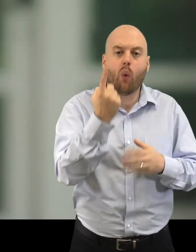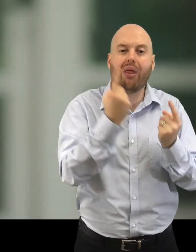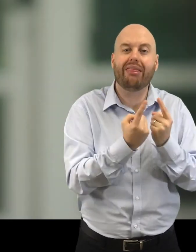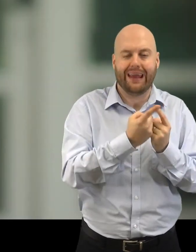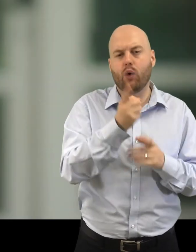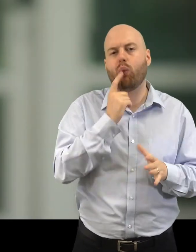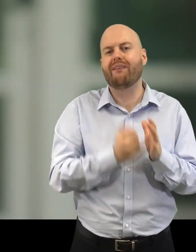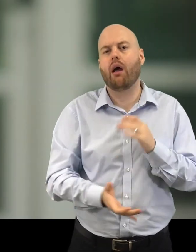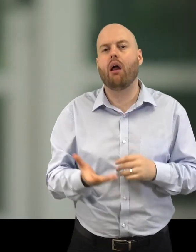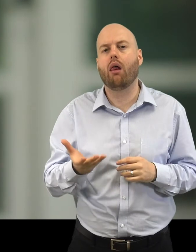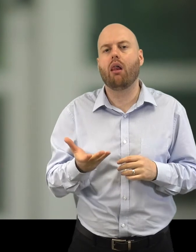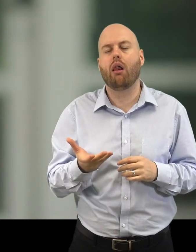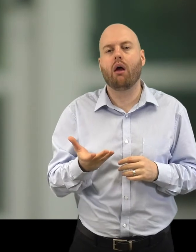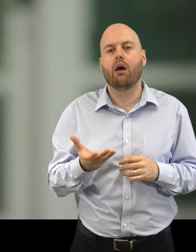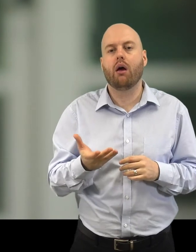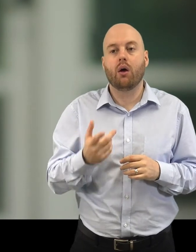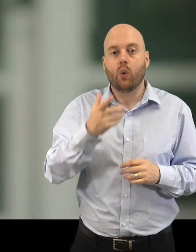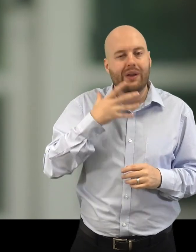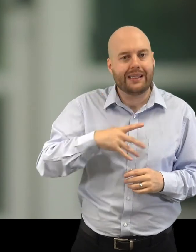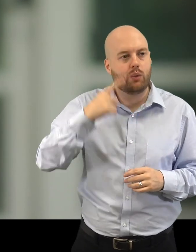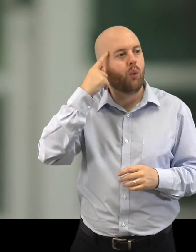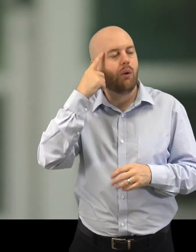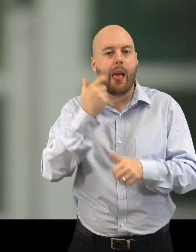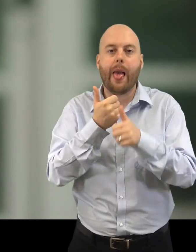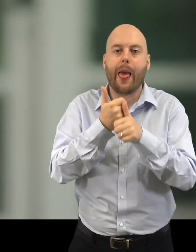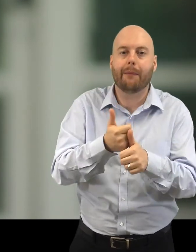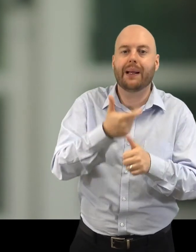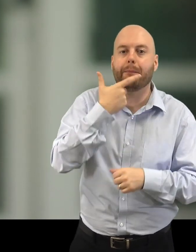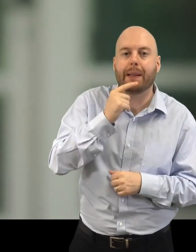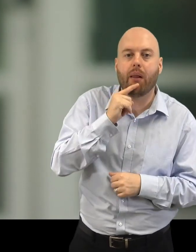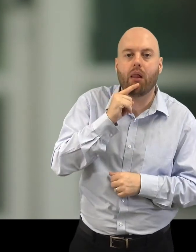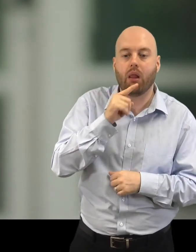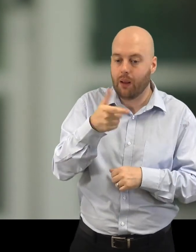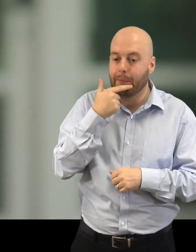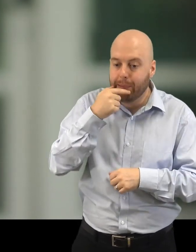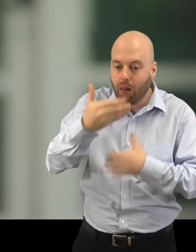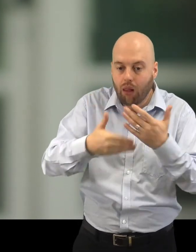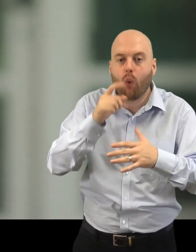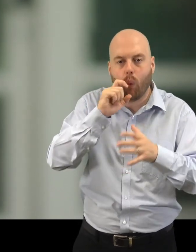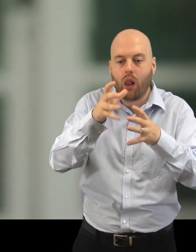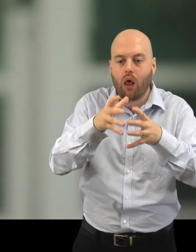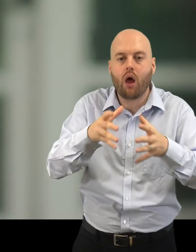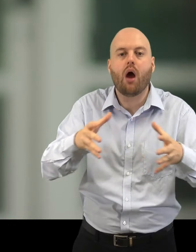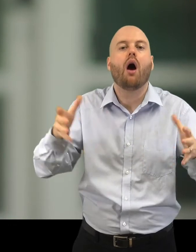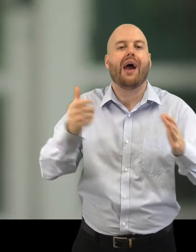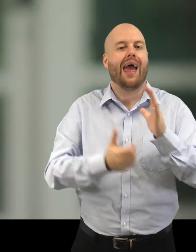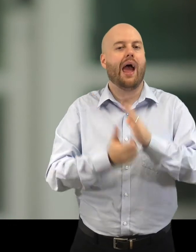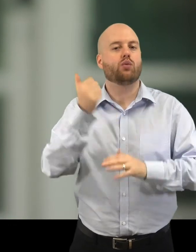And Heron's remit was helping people and communities help themselves out of poverty. Well,